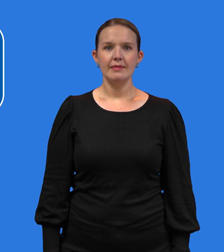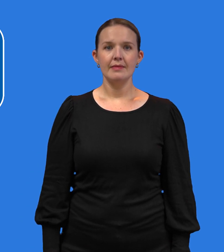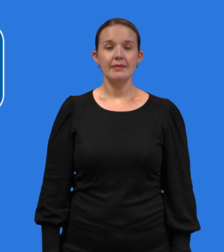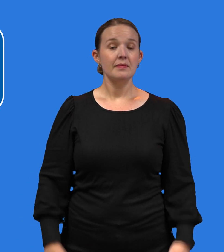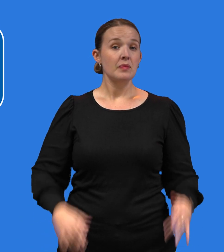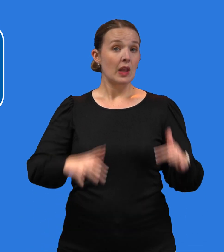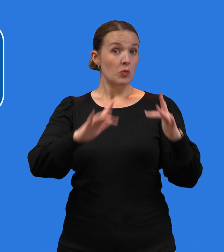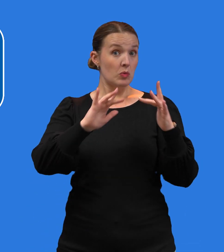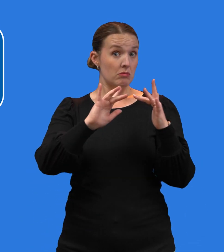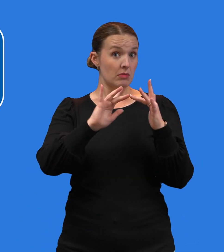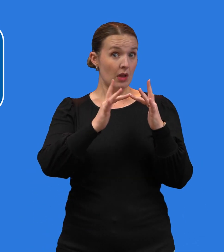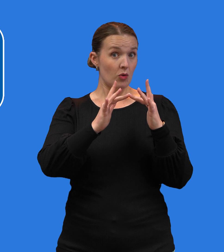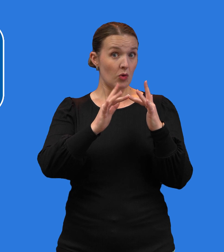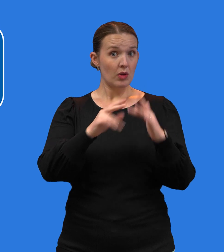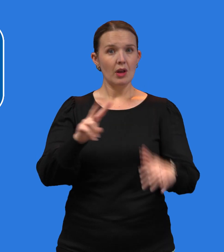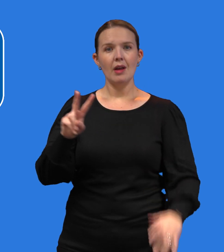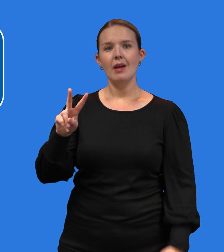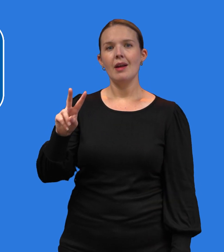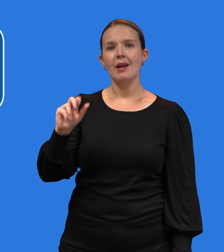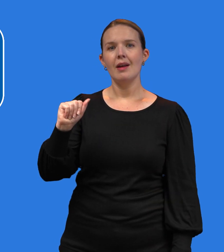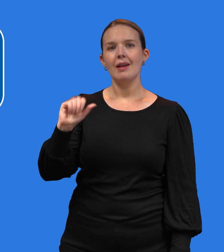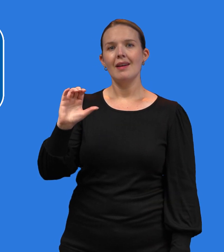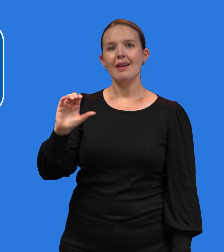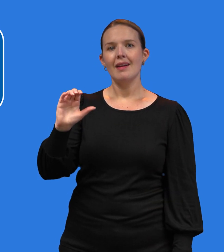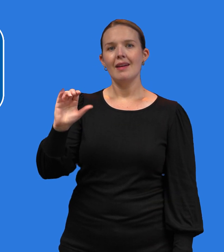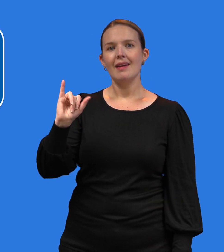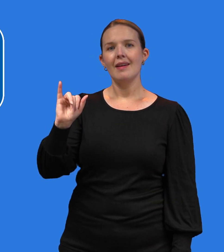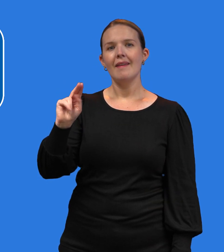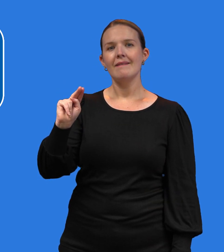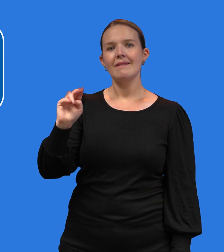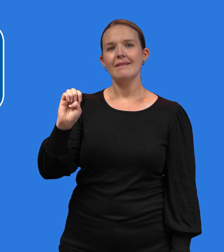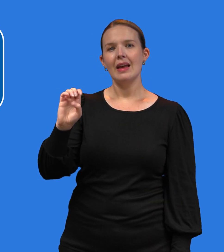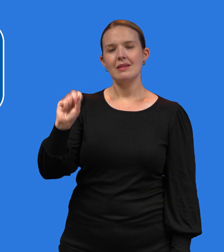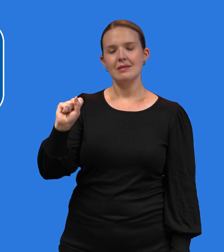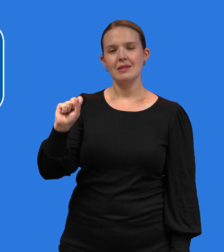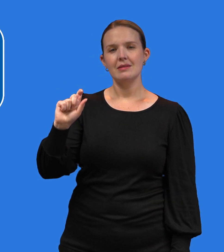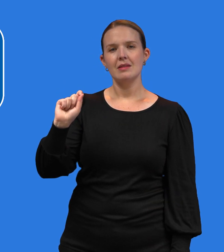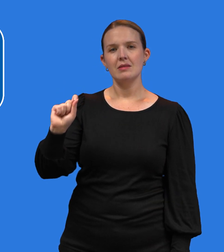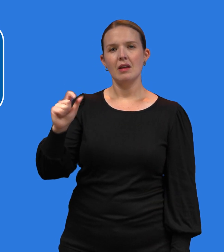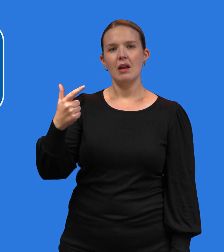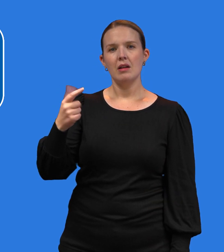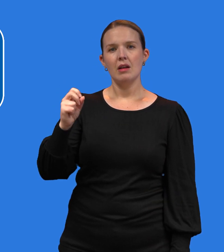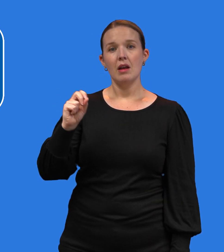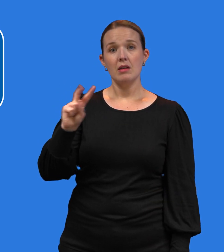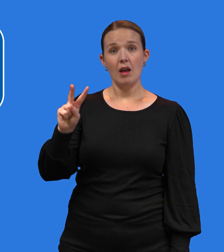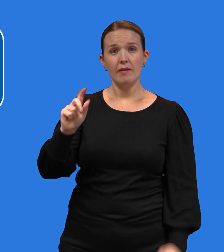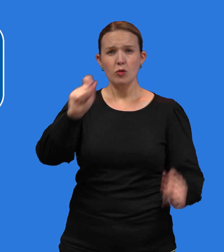Visit vaccines.gov and enter your zip code to find a location near you.